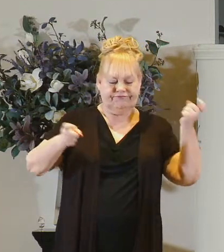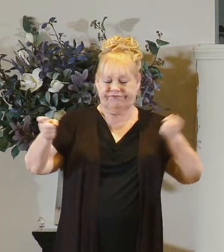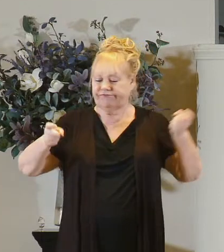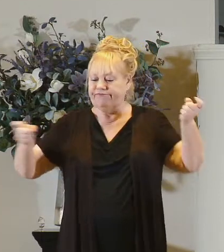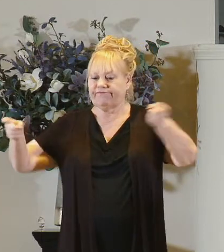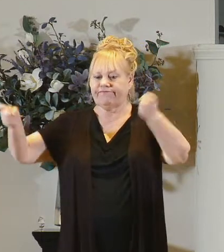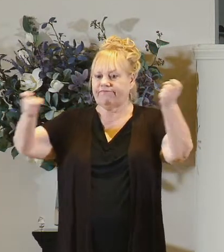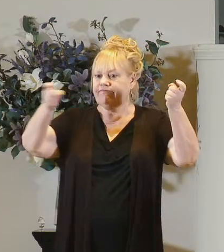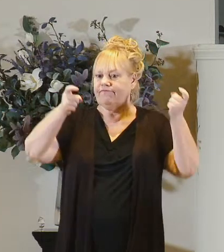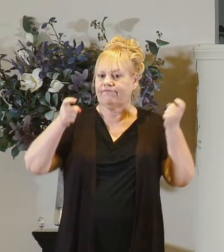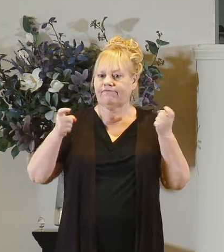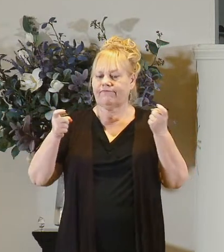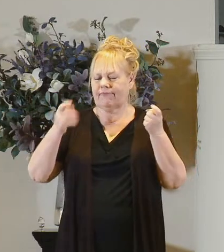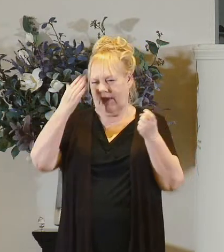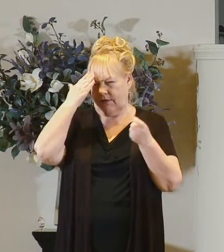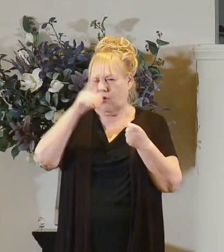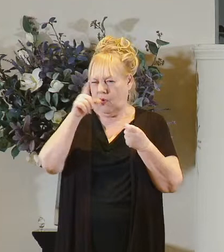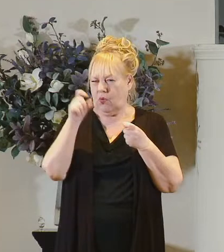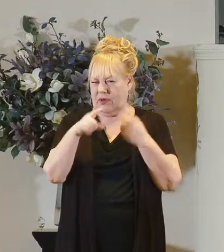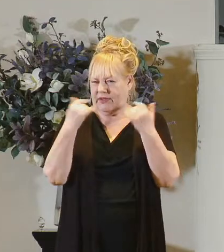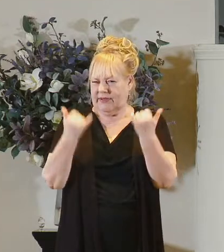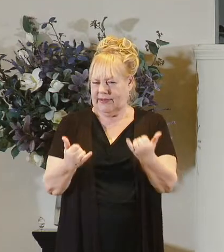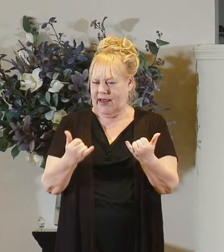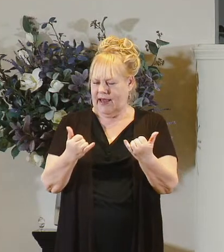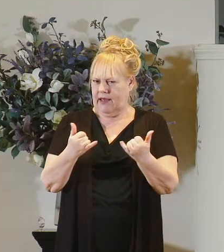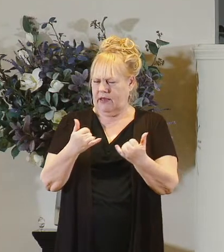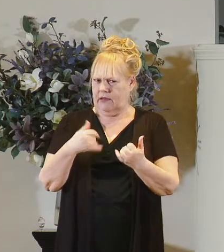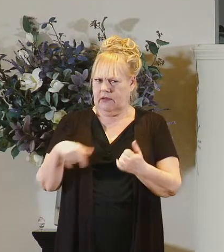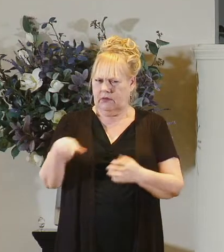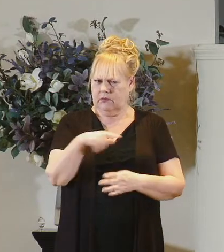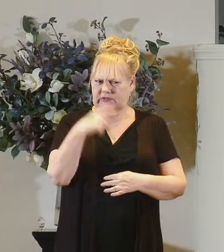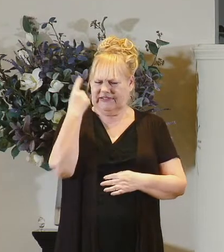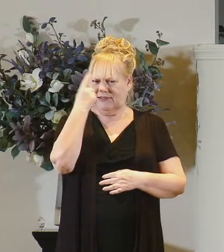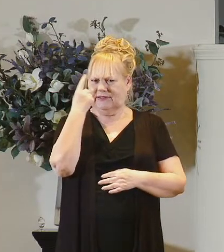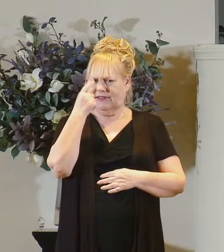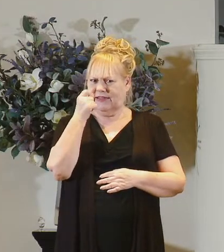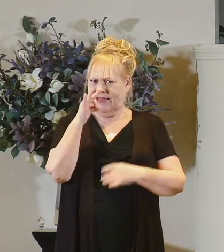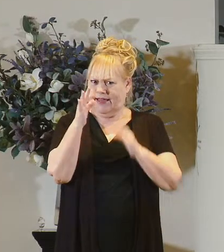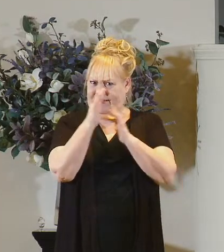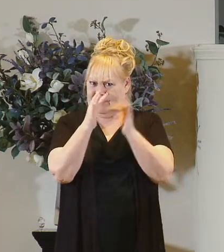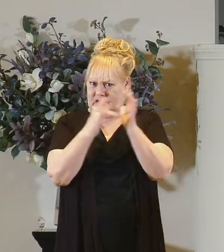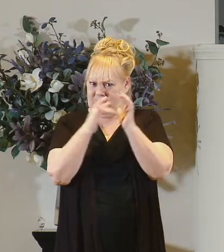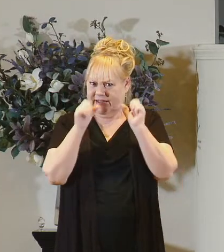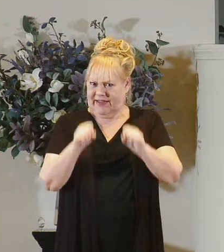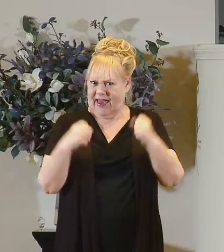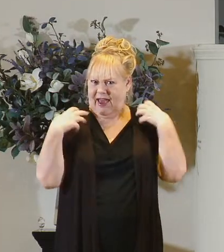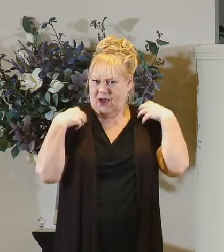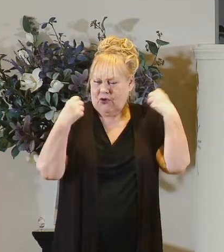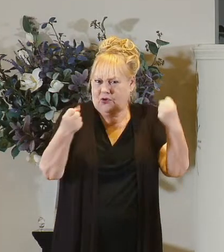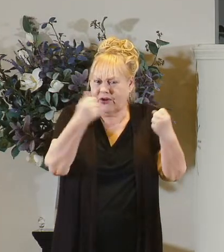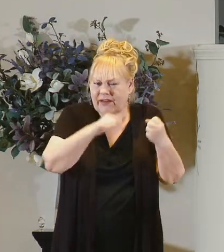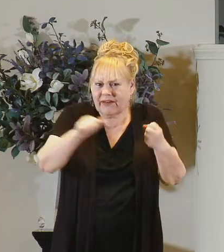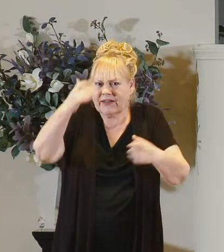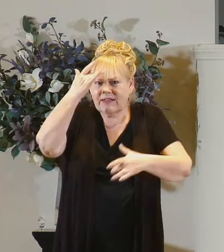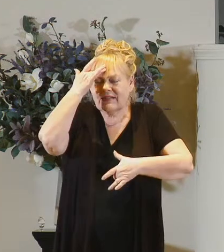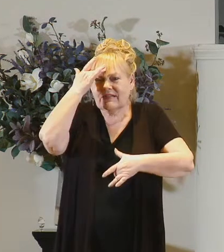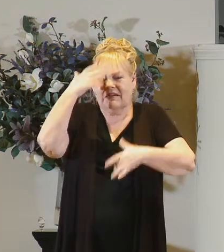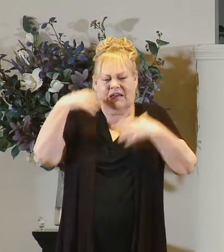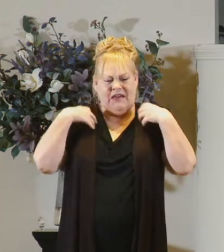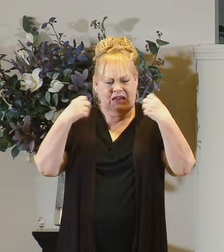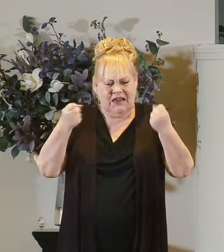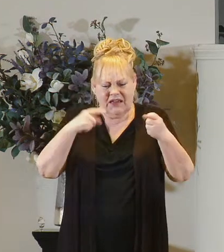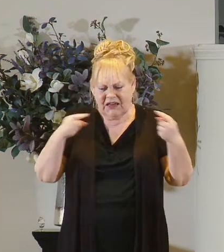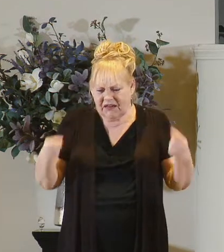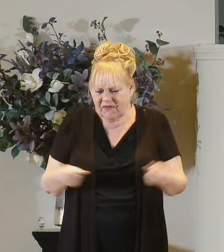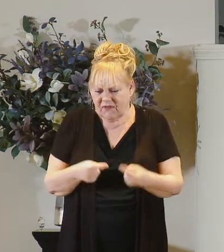now i know there's a question right now that's troubling all of us if jesus can cure any disease if he can heal any